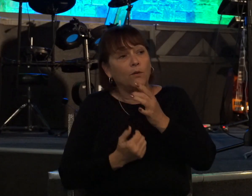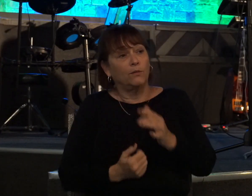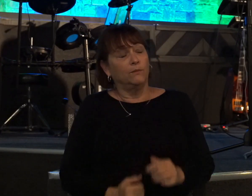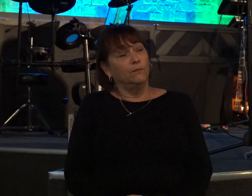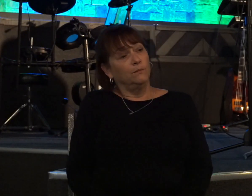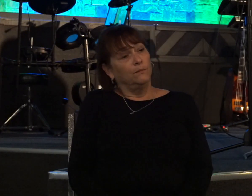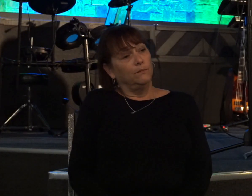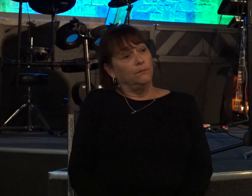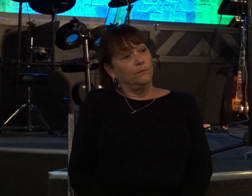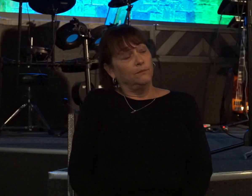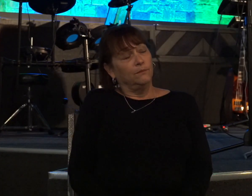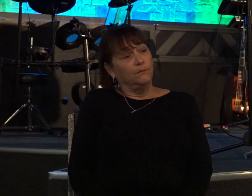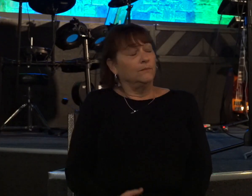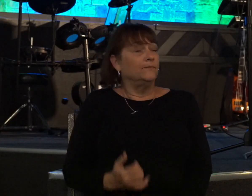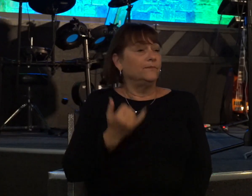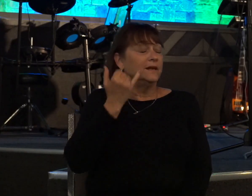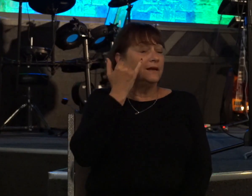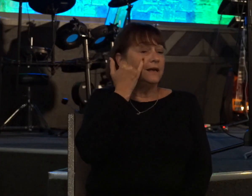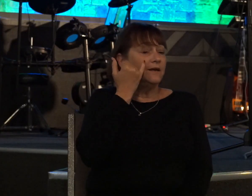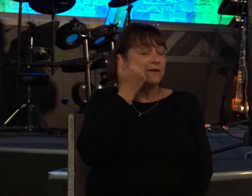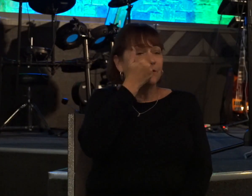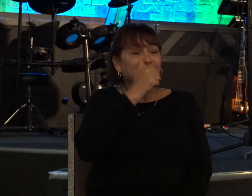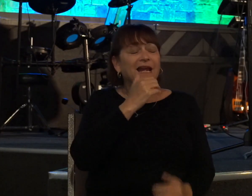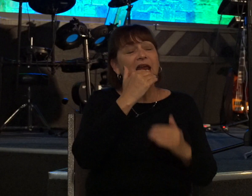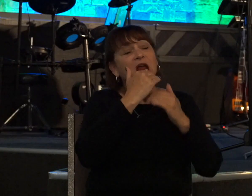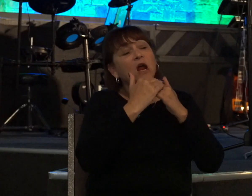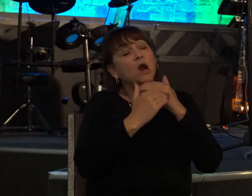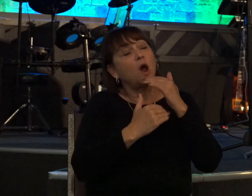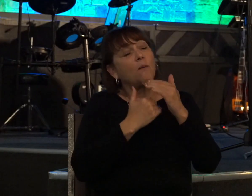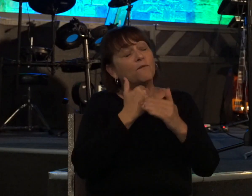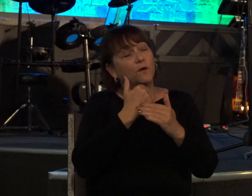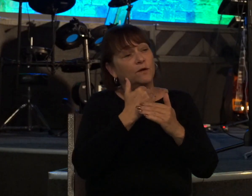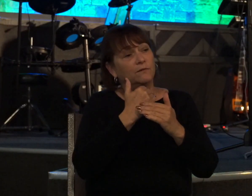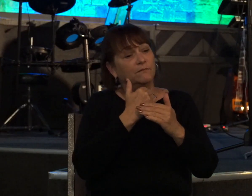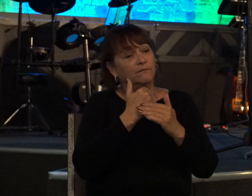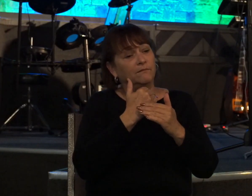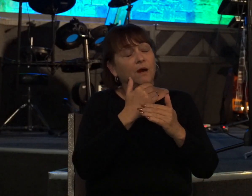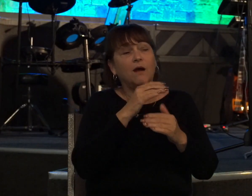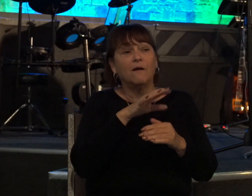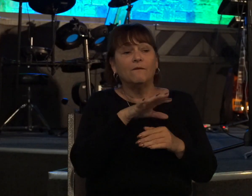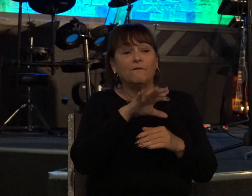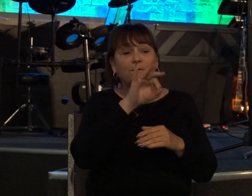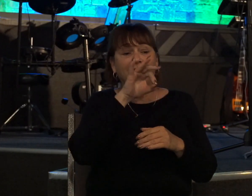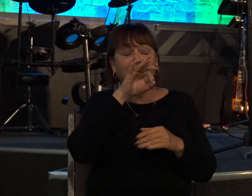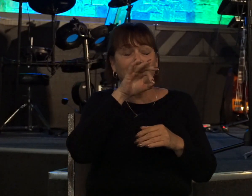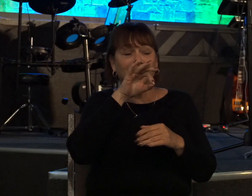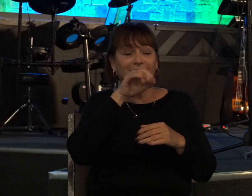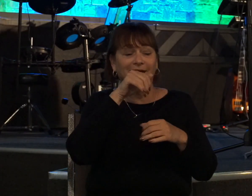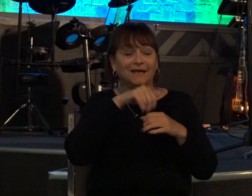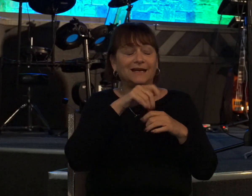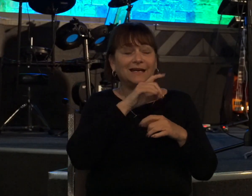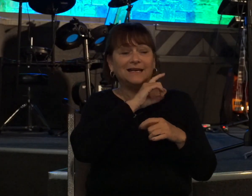and if there's any comfort at all found in david's child dying